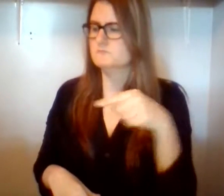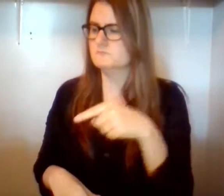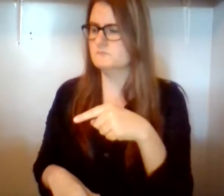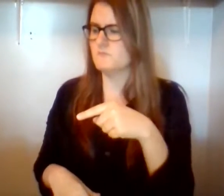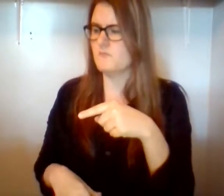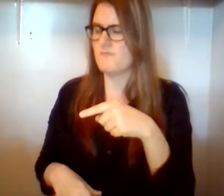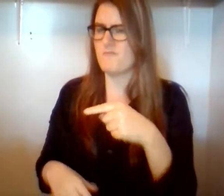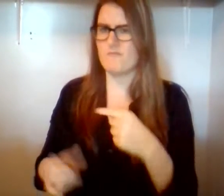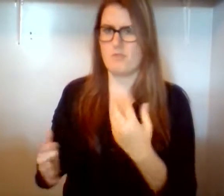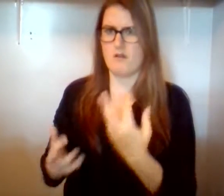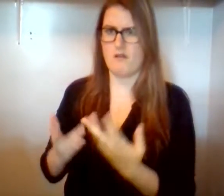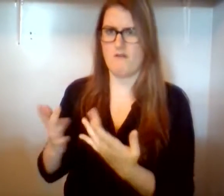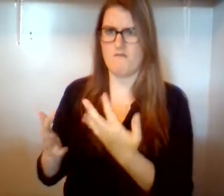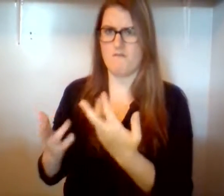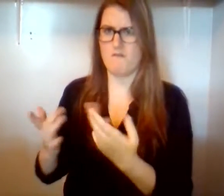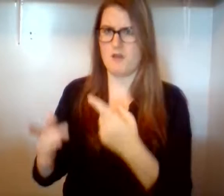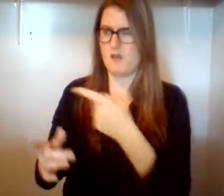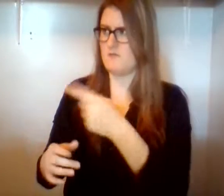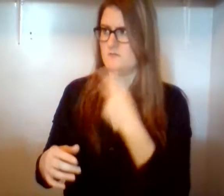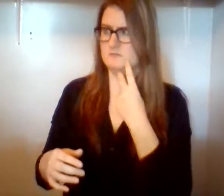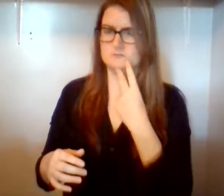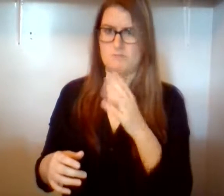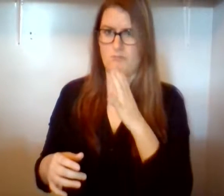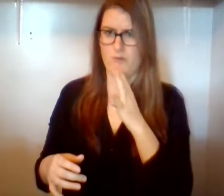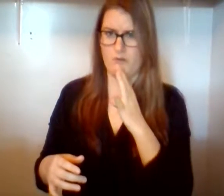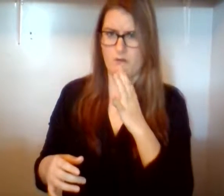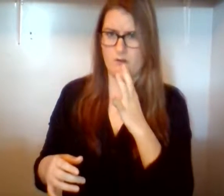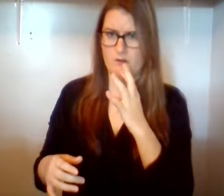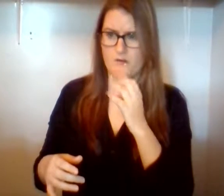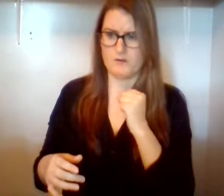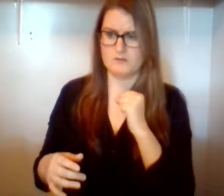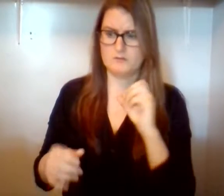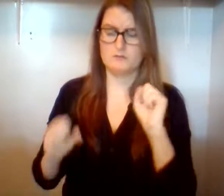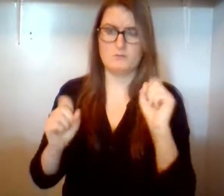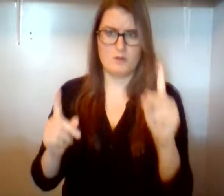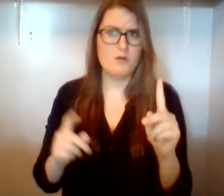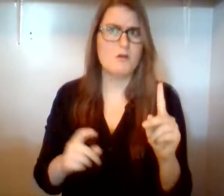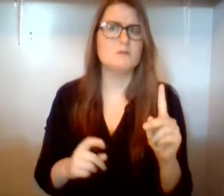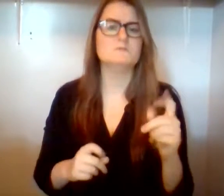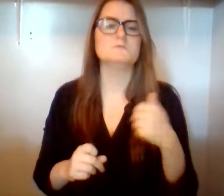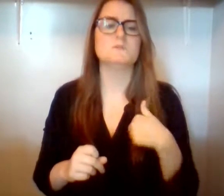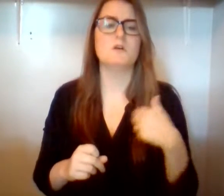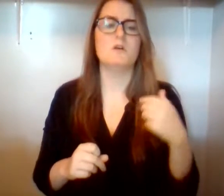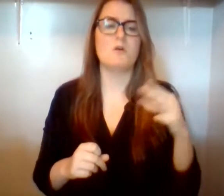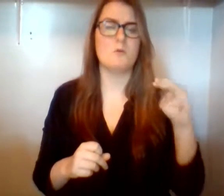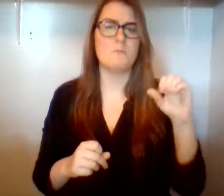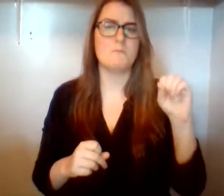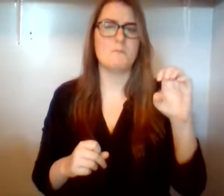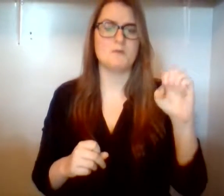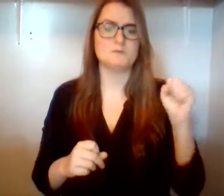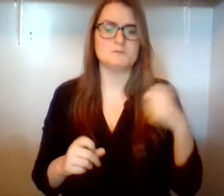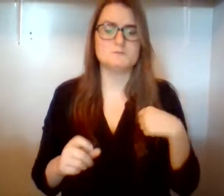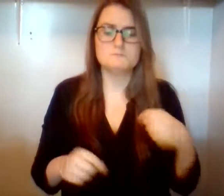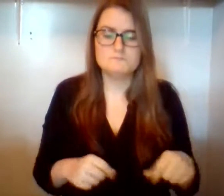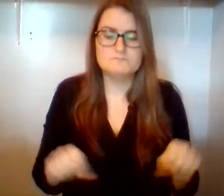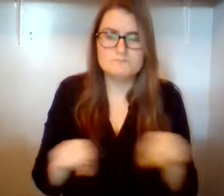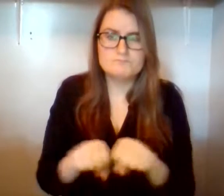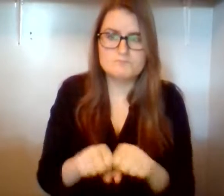He bent down and took off his shoes. Who are you? he asked. I am the Lord, the God of your